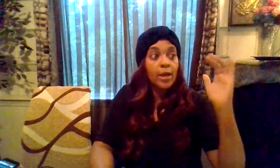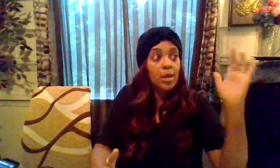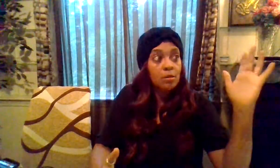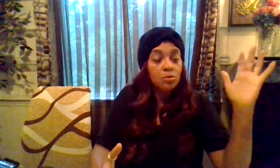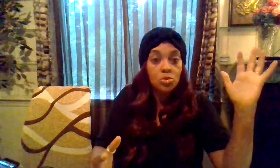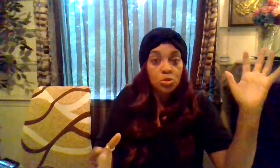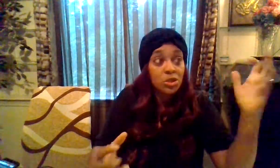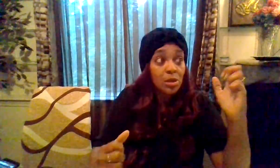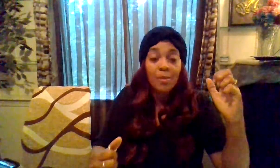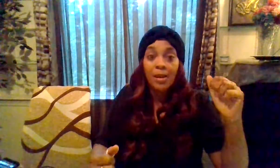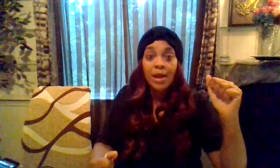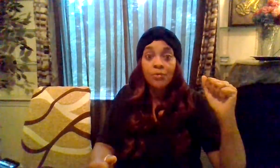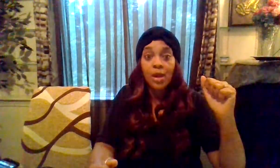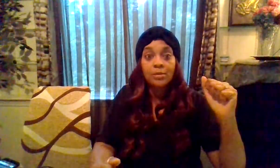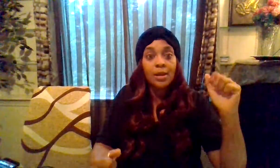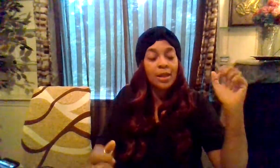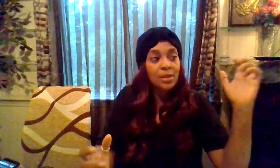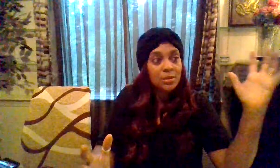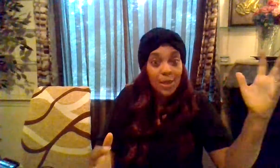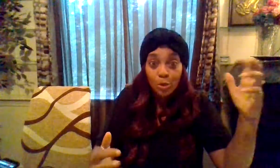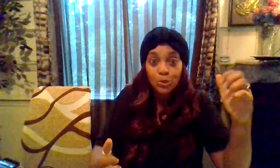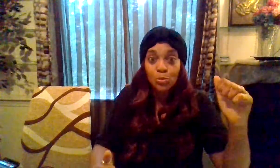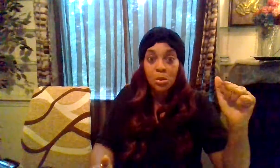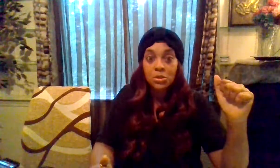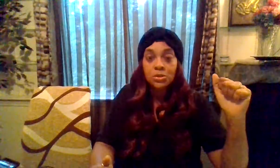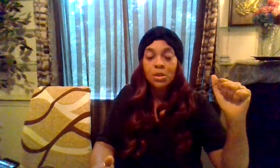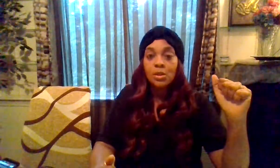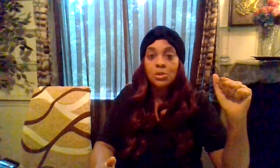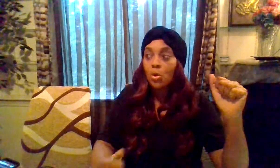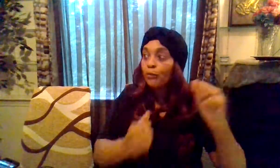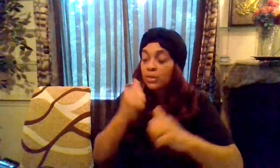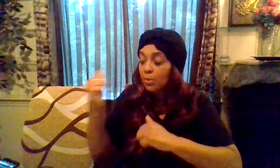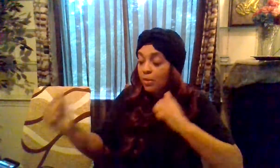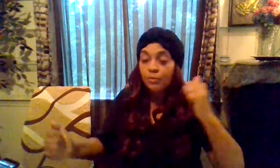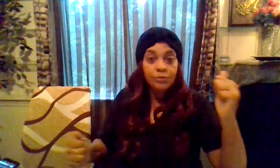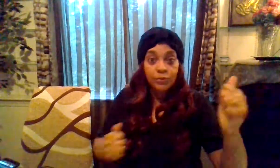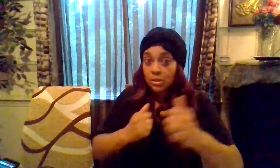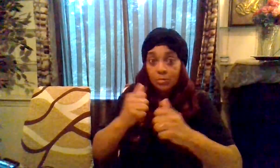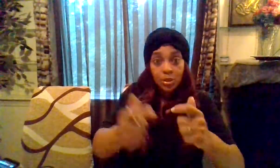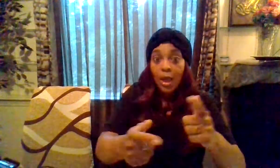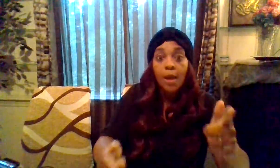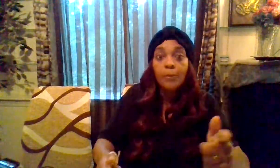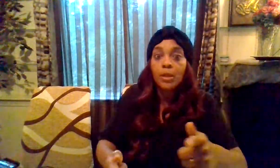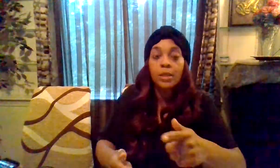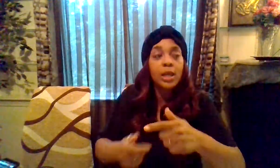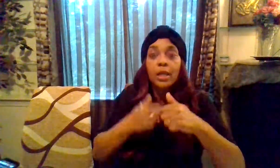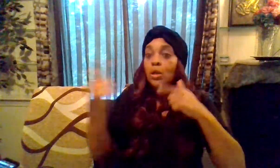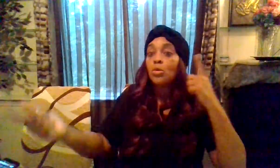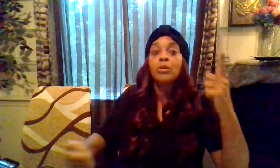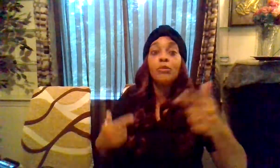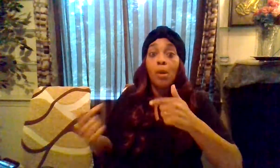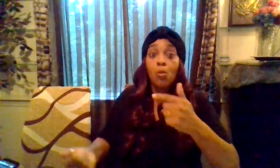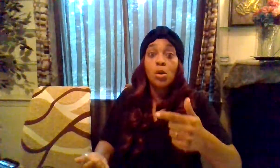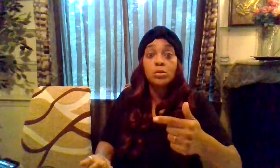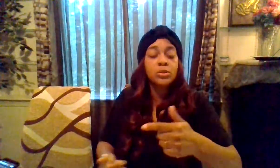i can't you know share my life like that i can't tell too much you know if it's meant something to happen like that ain't gonna be for my words